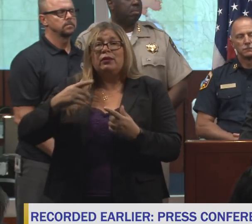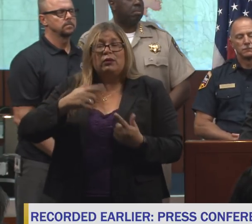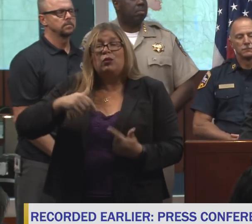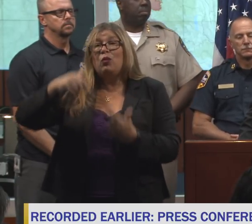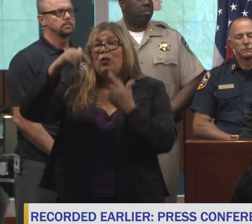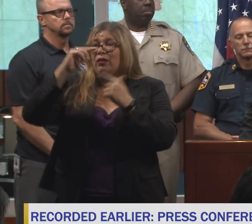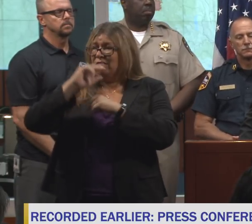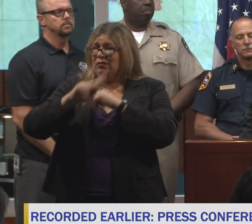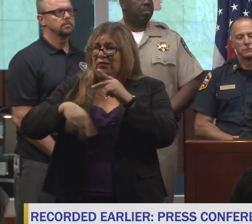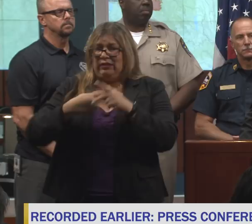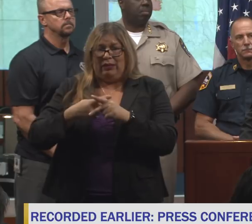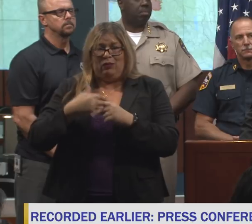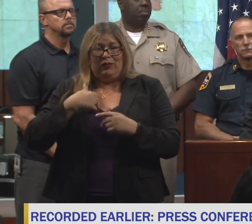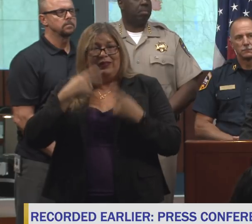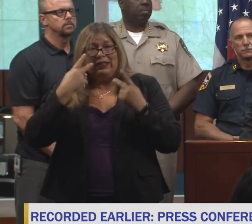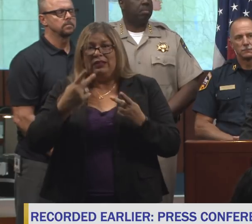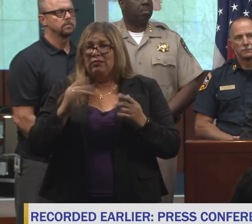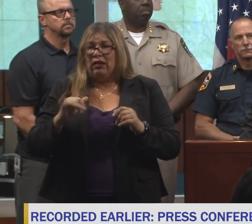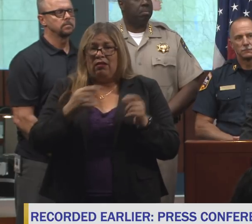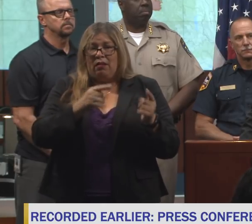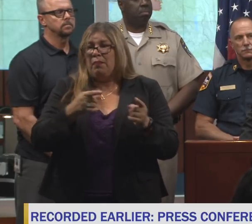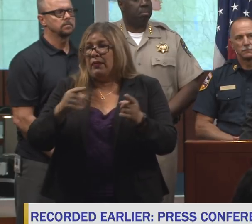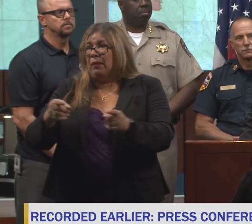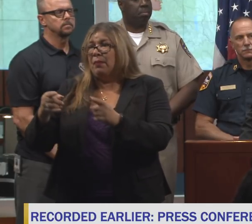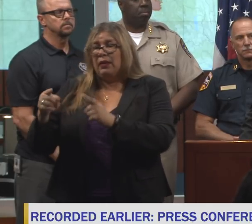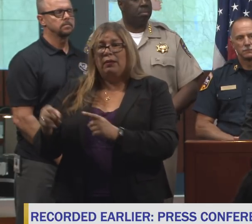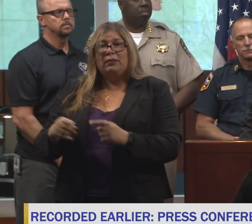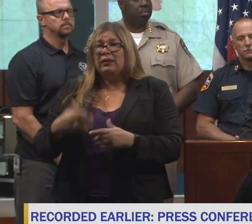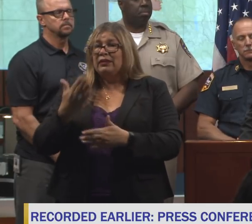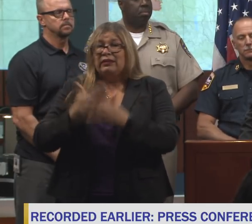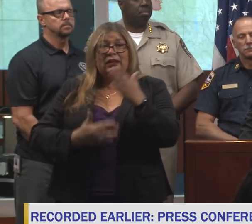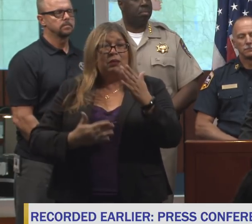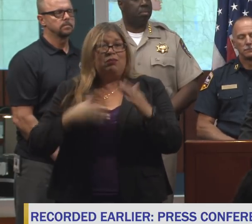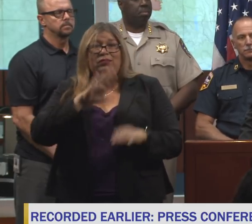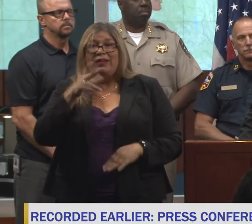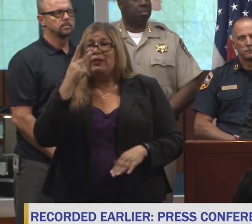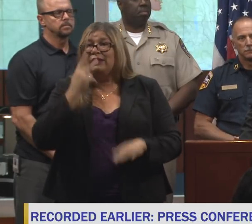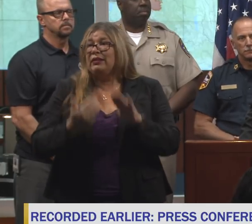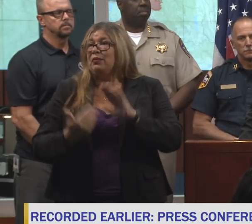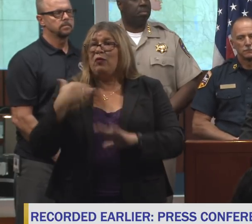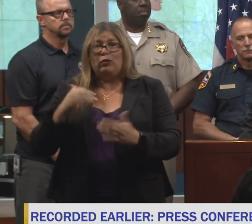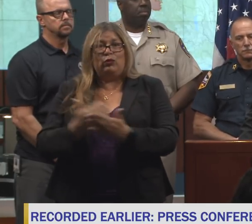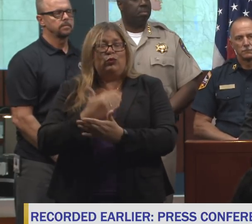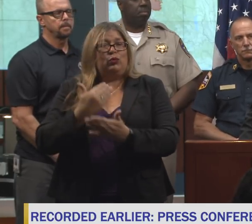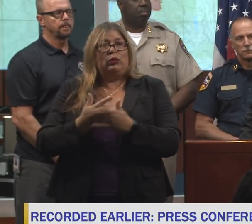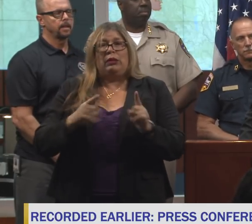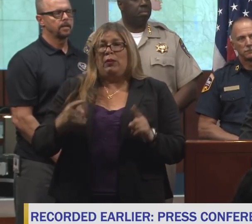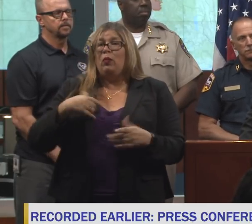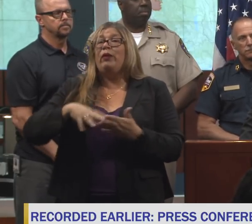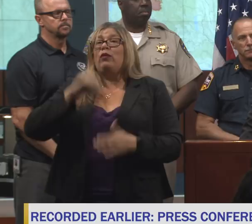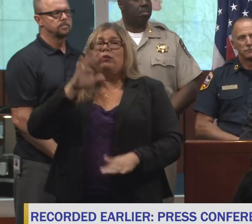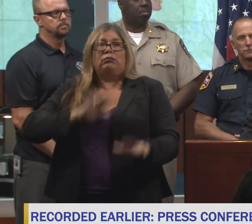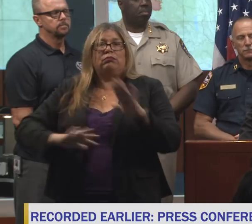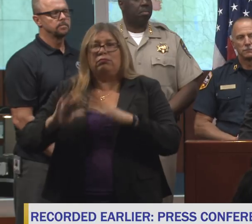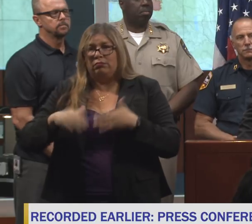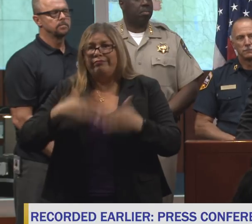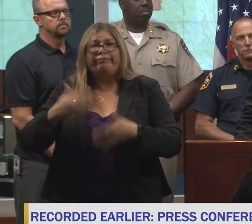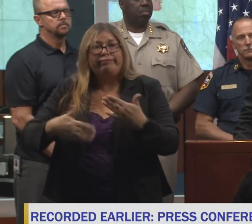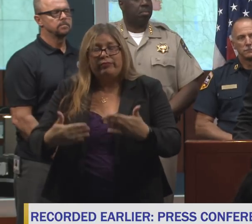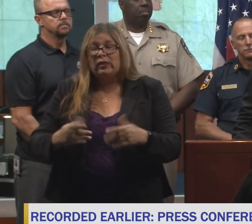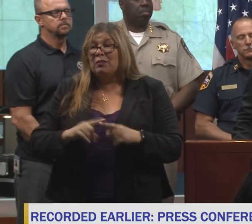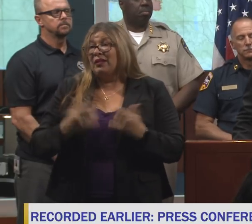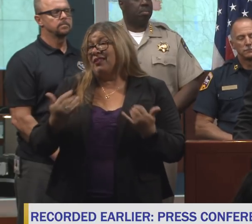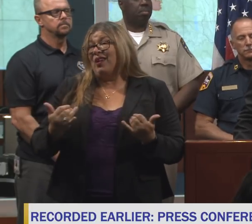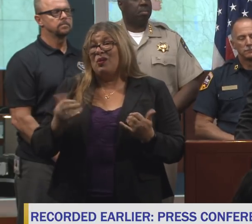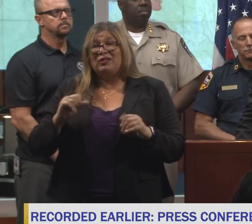-type behavior are occurring. Some of this is unprecedented, and we're learning as we go. But we're in a new normal.